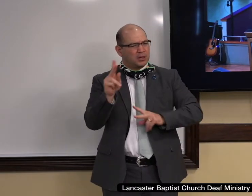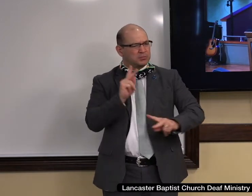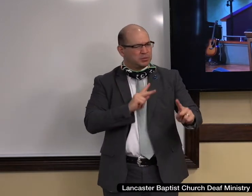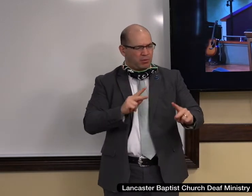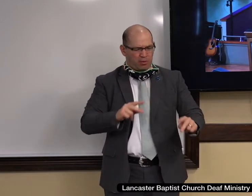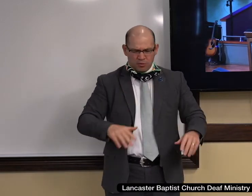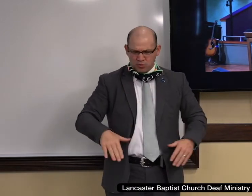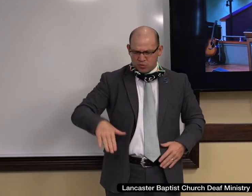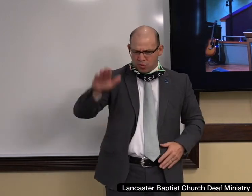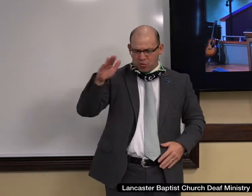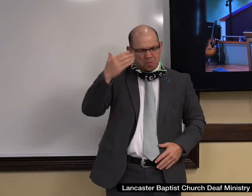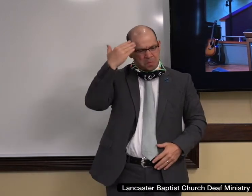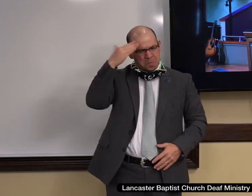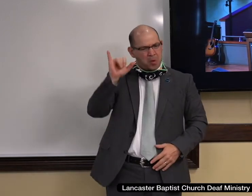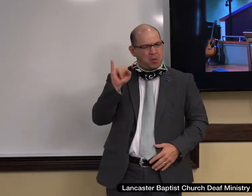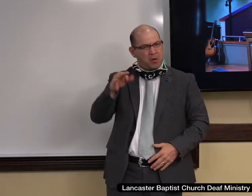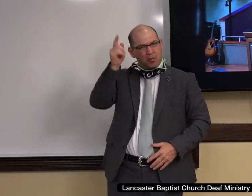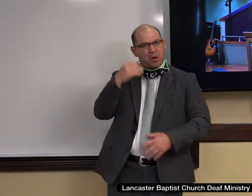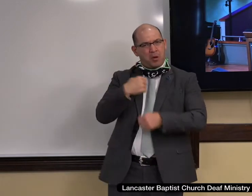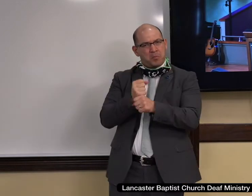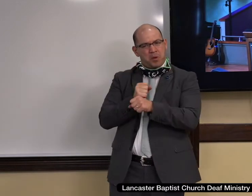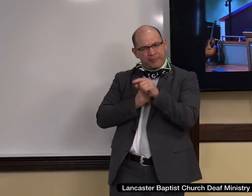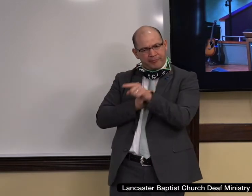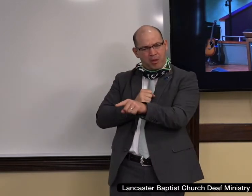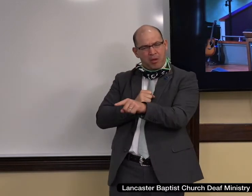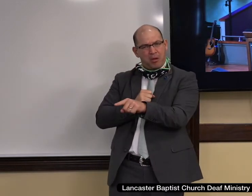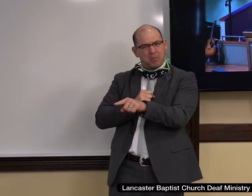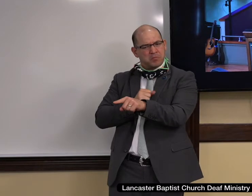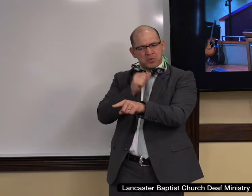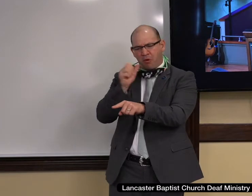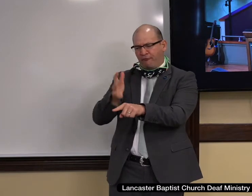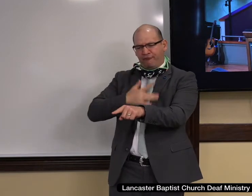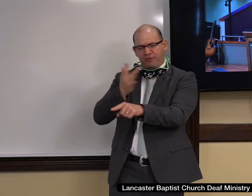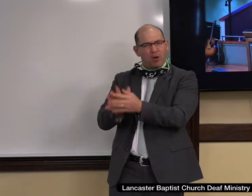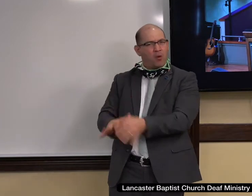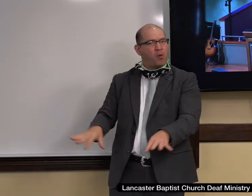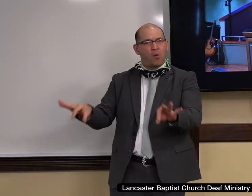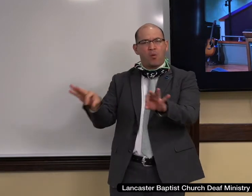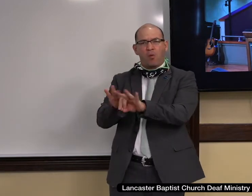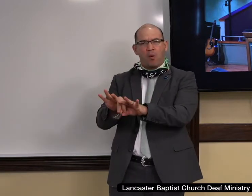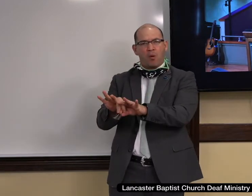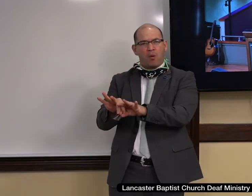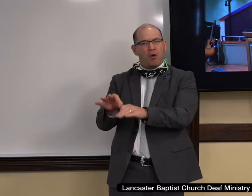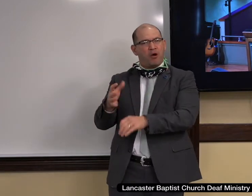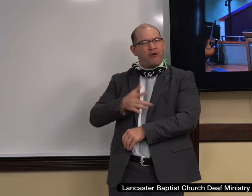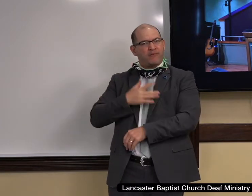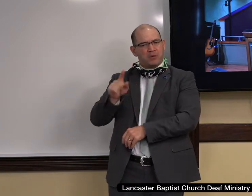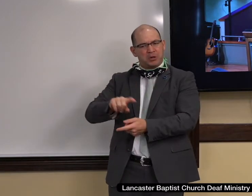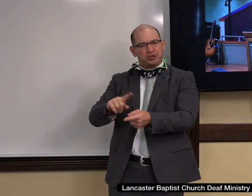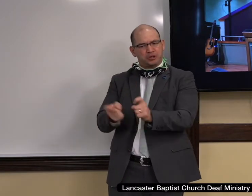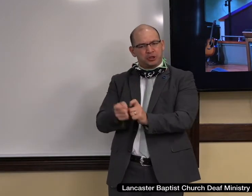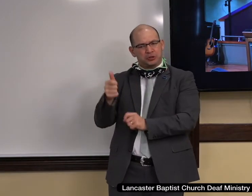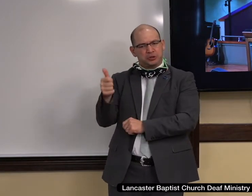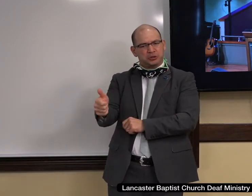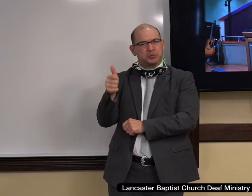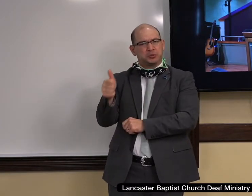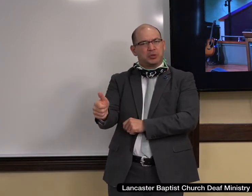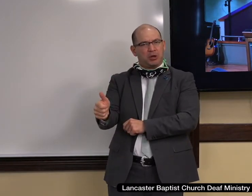or not they are of value or of worth as God created them or do they need to somehow change the way God created